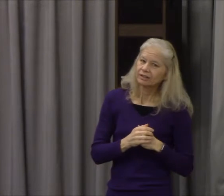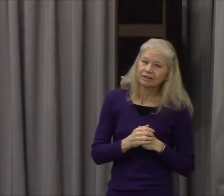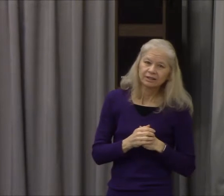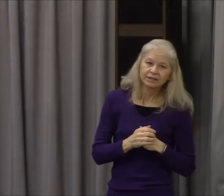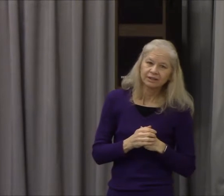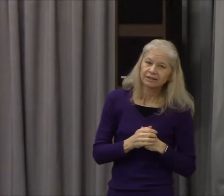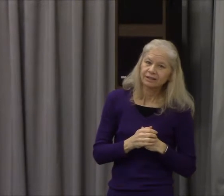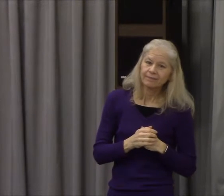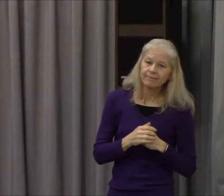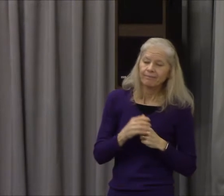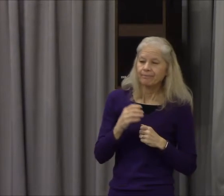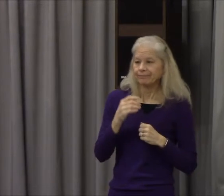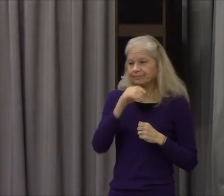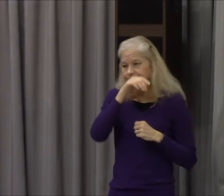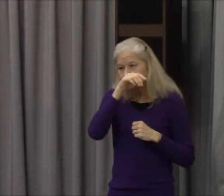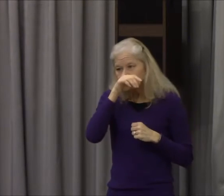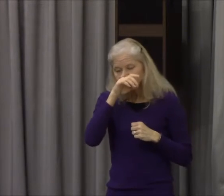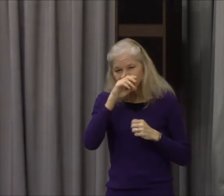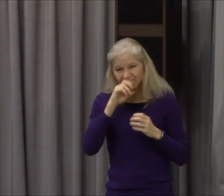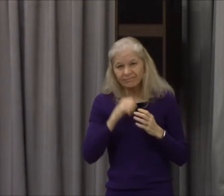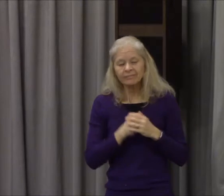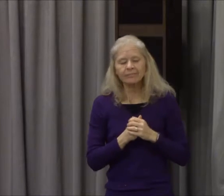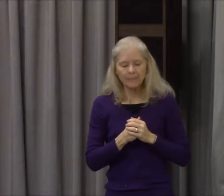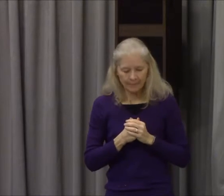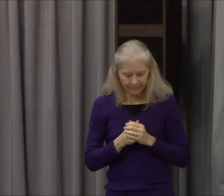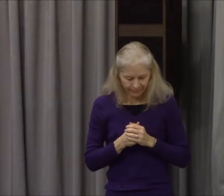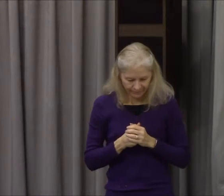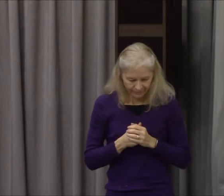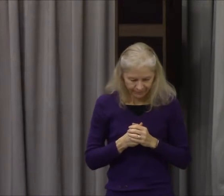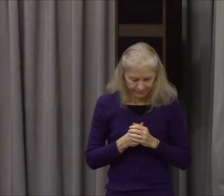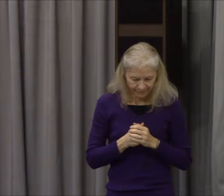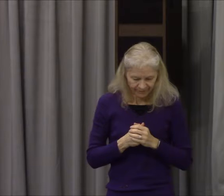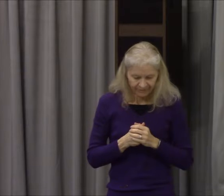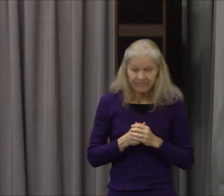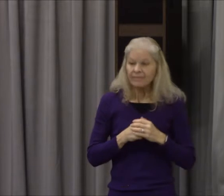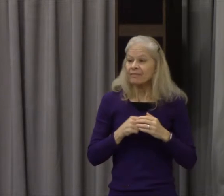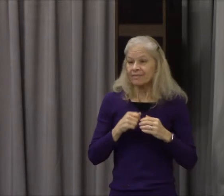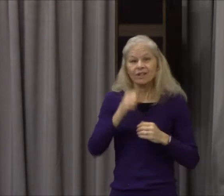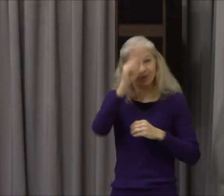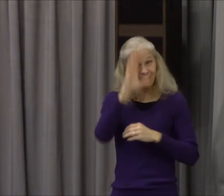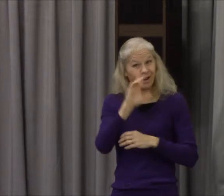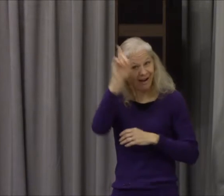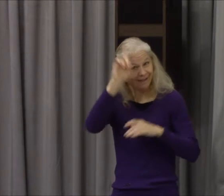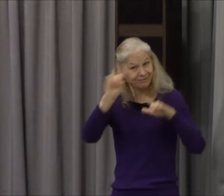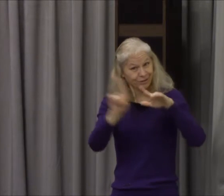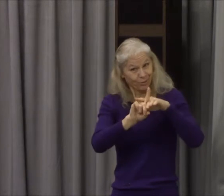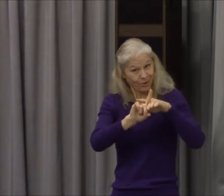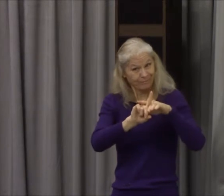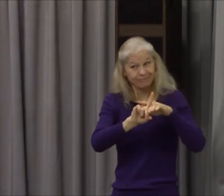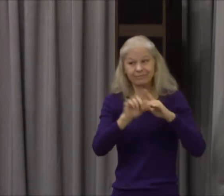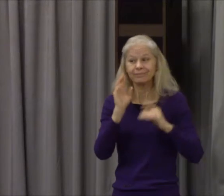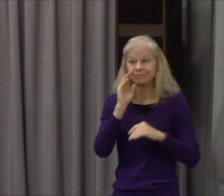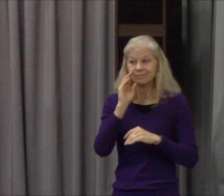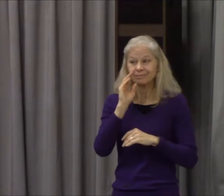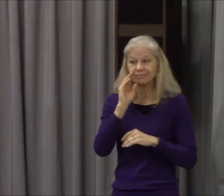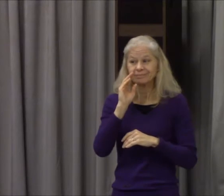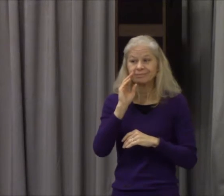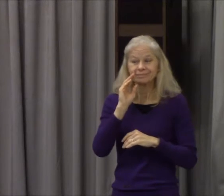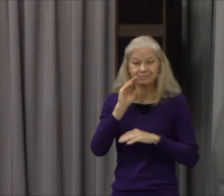and and then thirdly and finally the third meeting was one word that God came to Jerusalem on